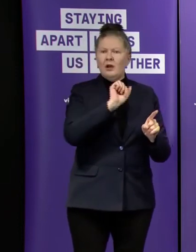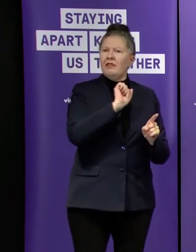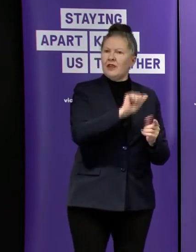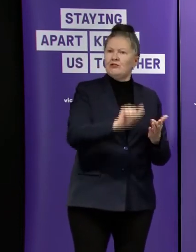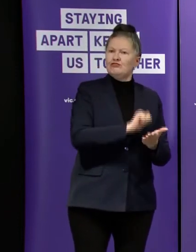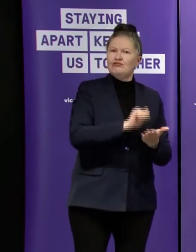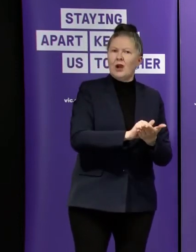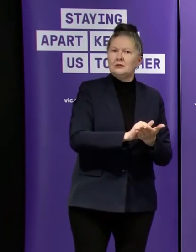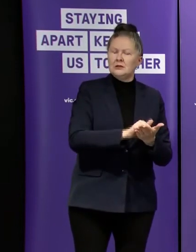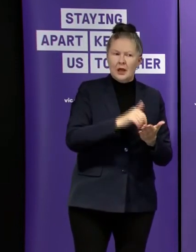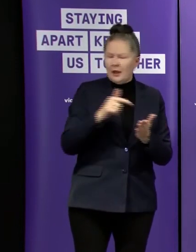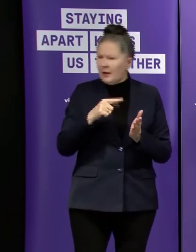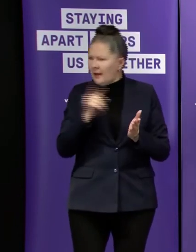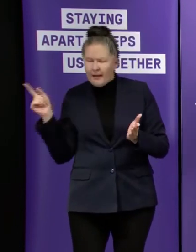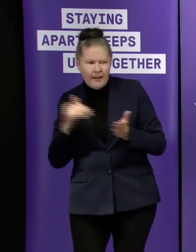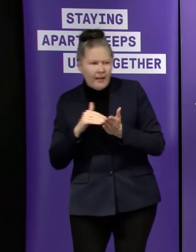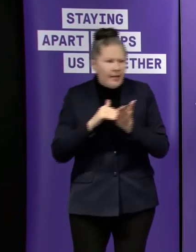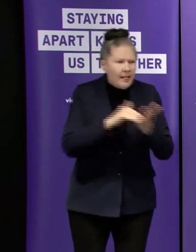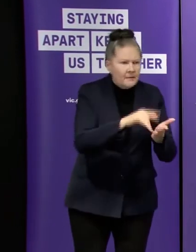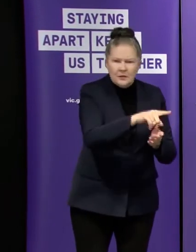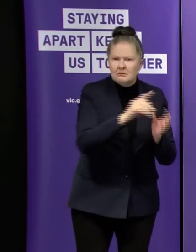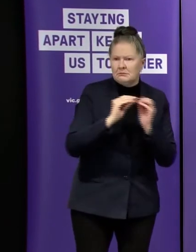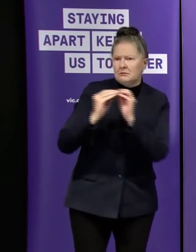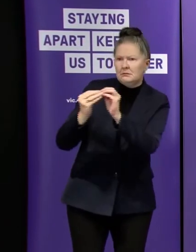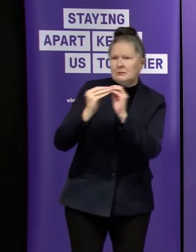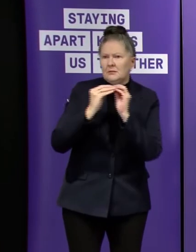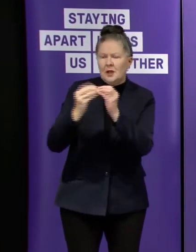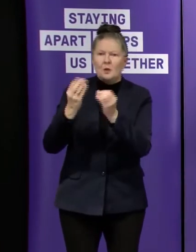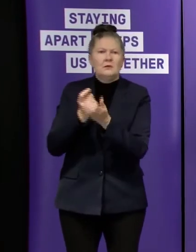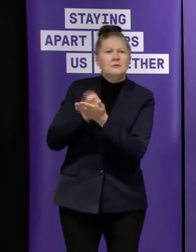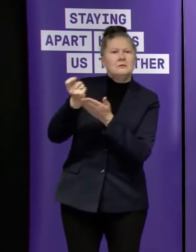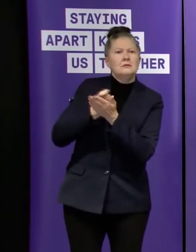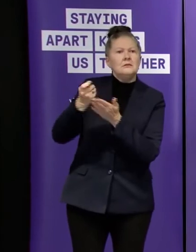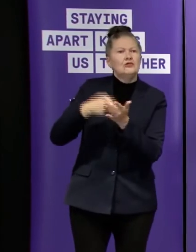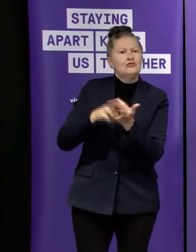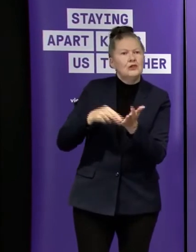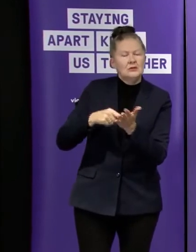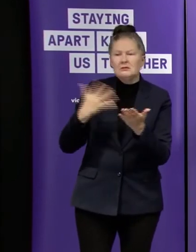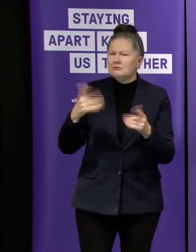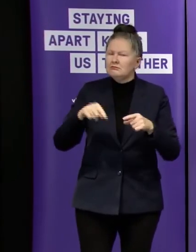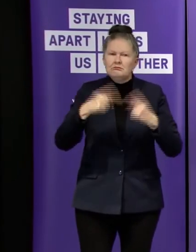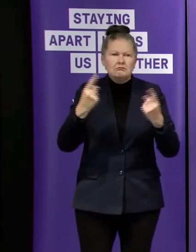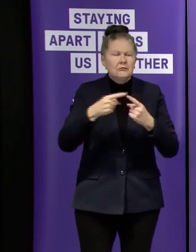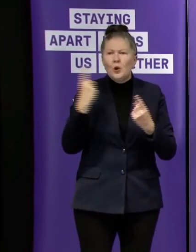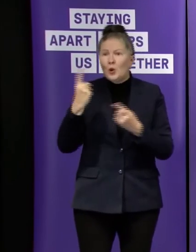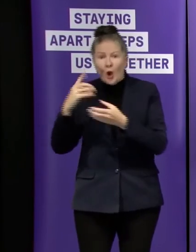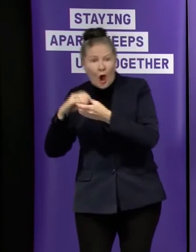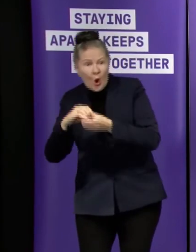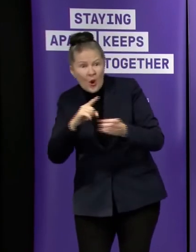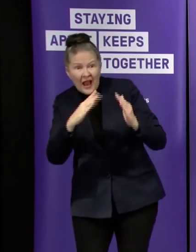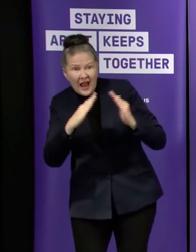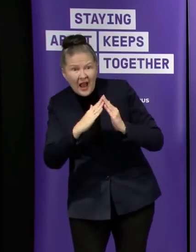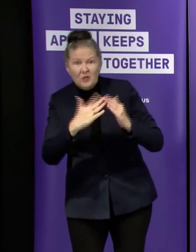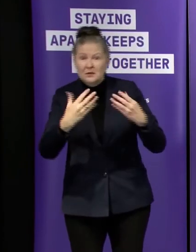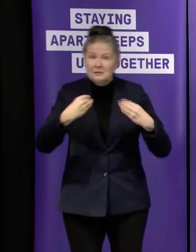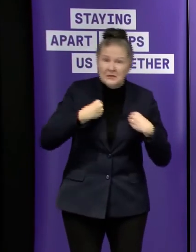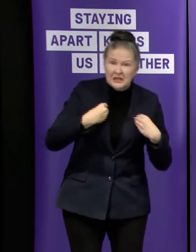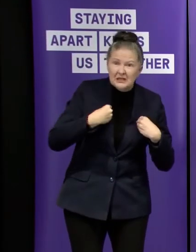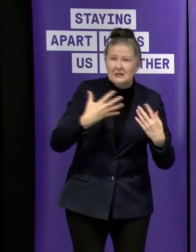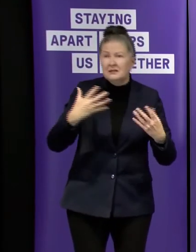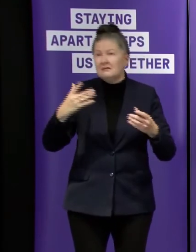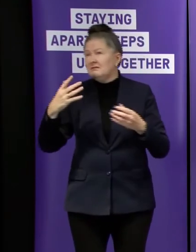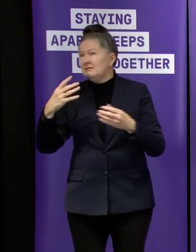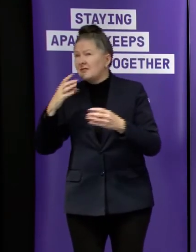processes so to get through this together uh all of us tenants landlords businesses governments banks